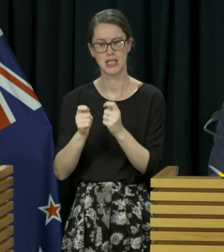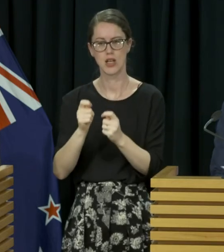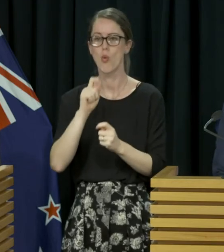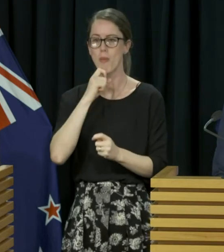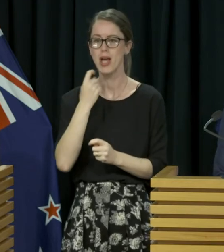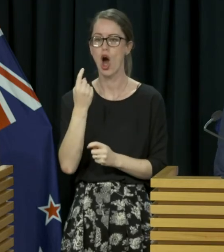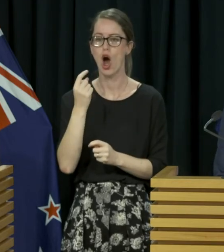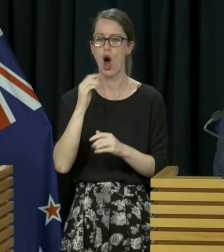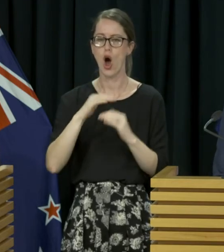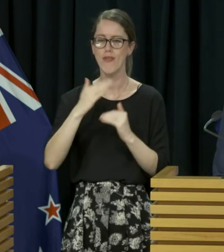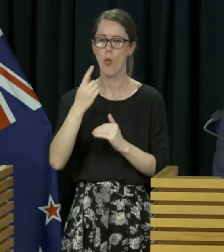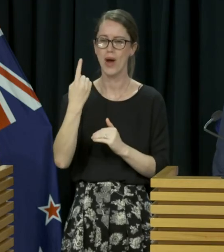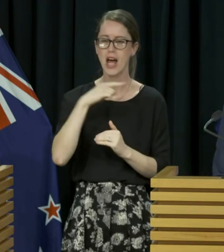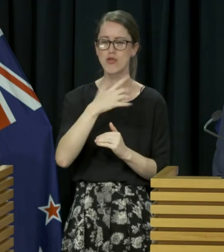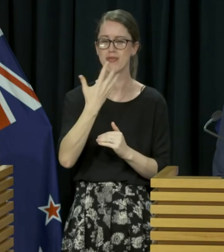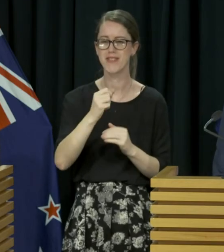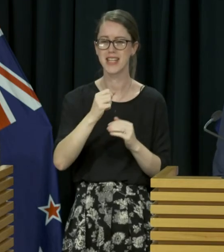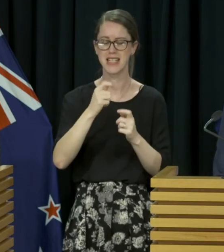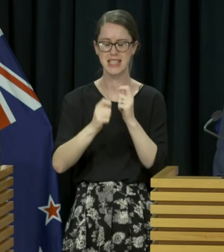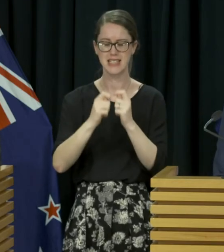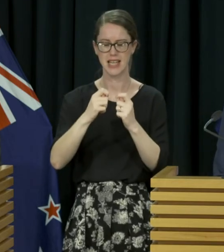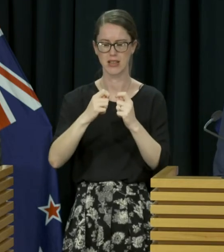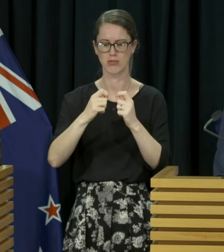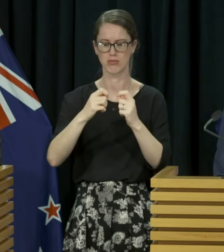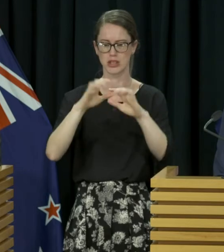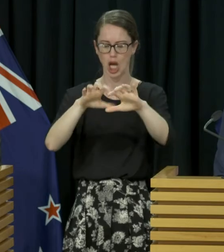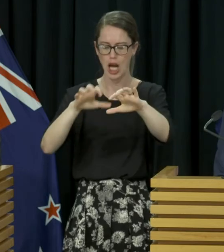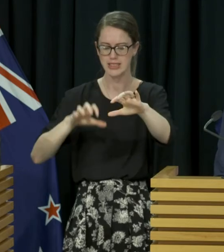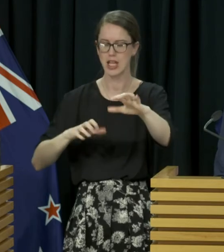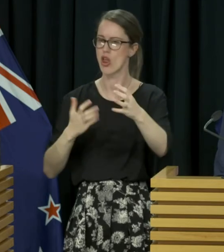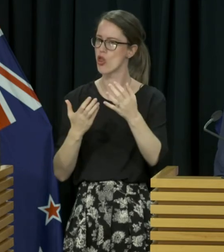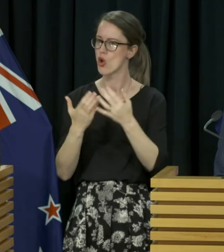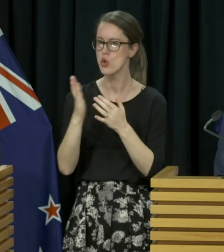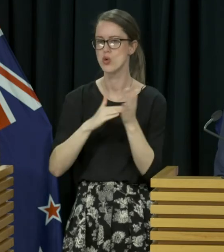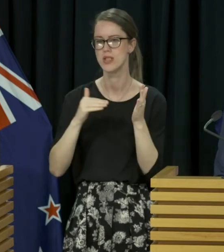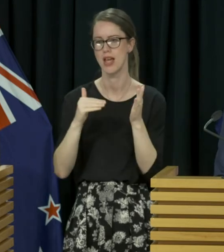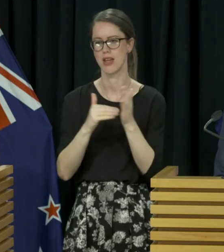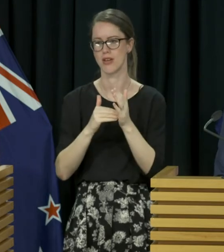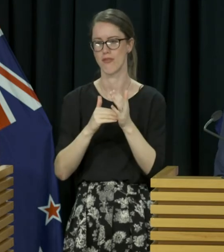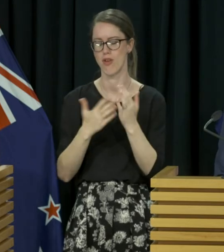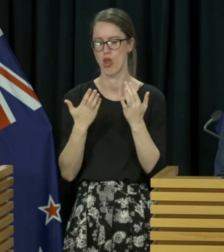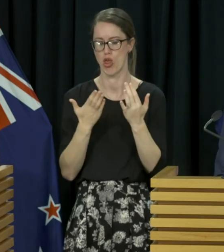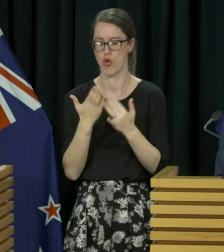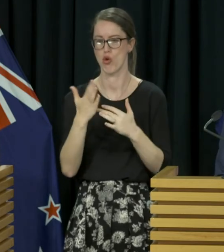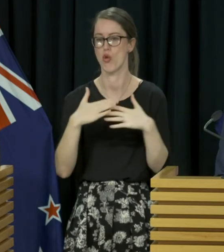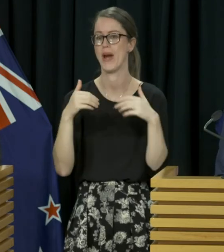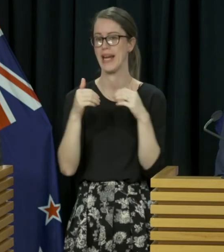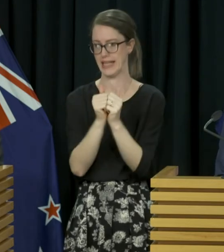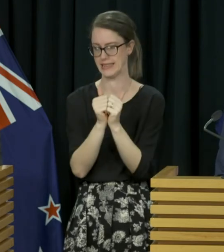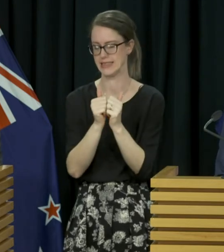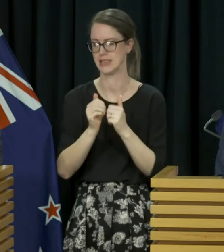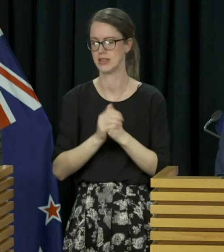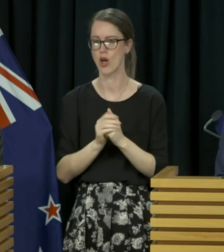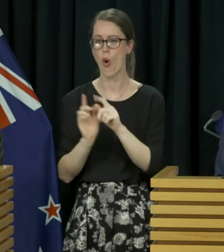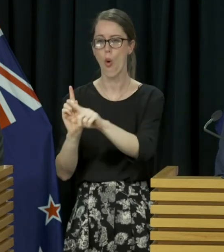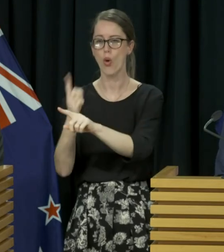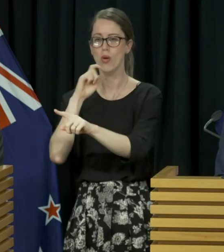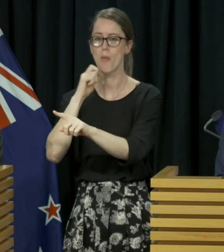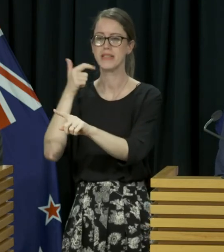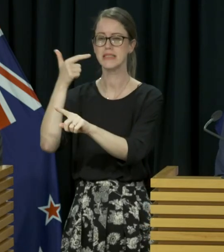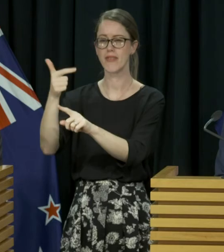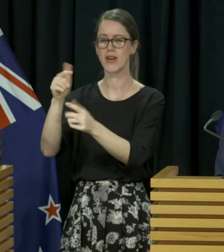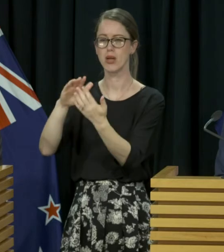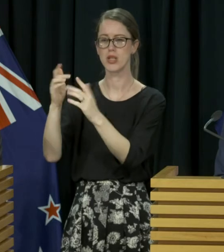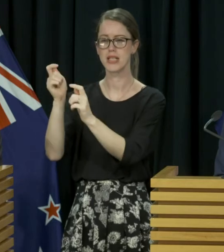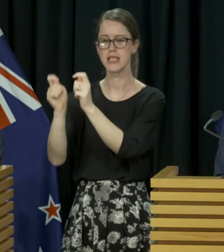over 150 sites testing sites operating around New Zealand for at least part of the weekend Auckland will have seven